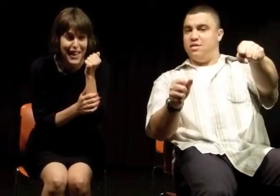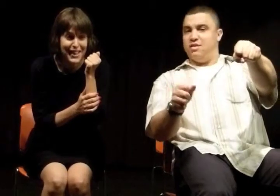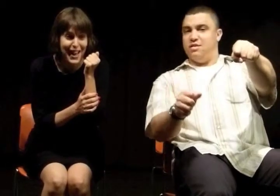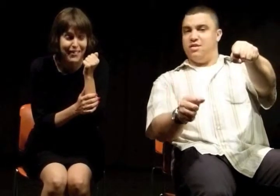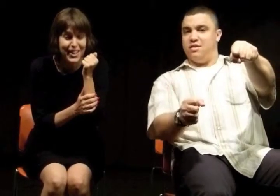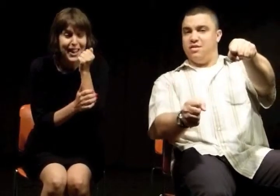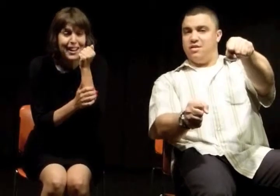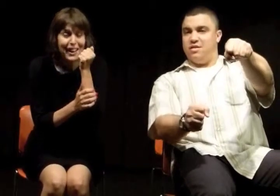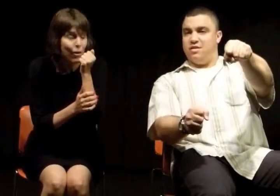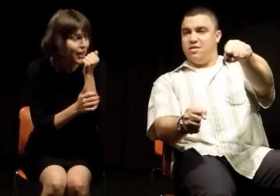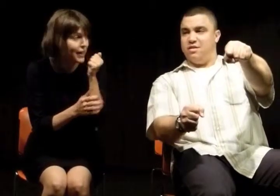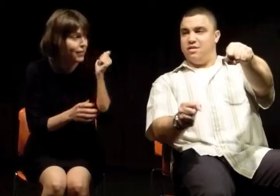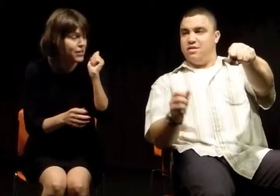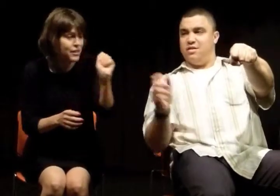I didn't have any. Yeah, okay, here he is.